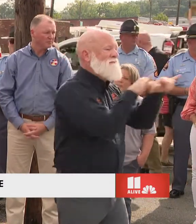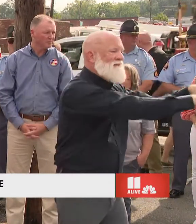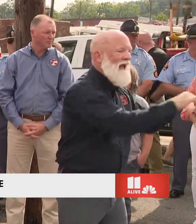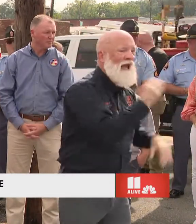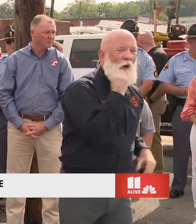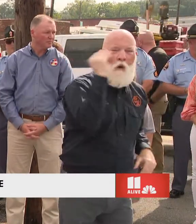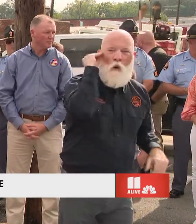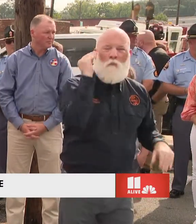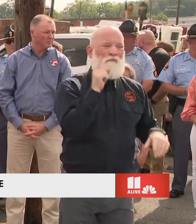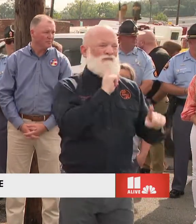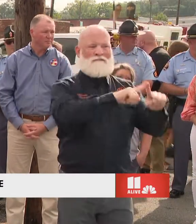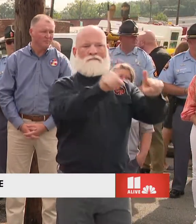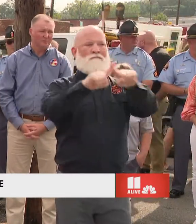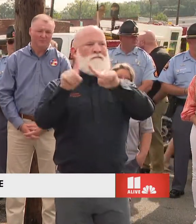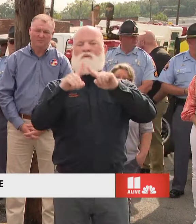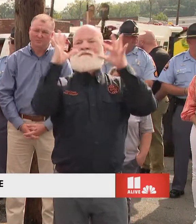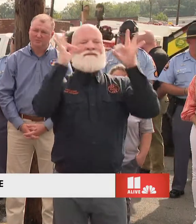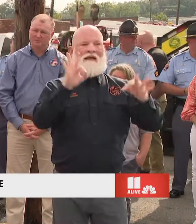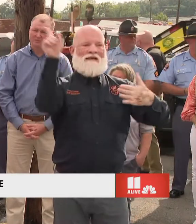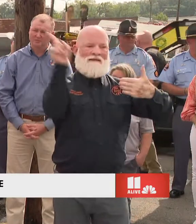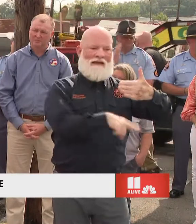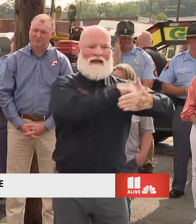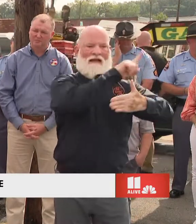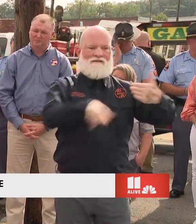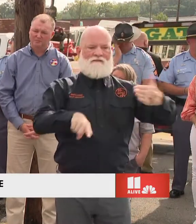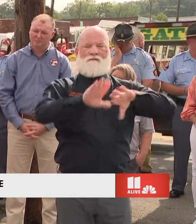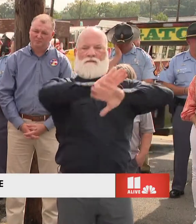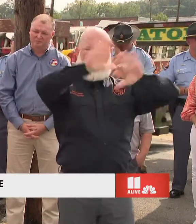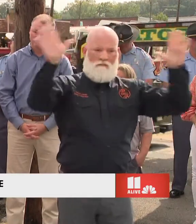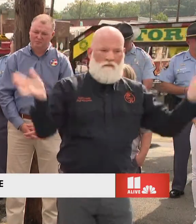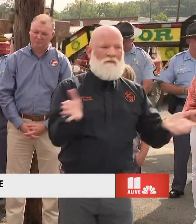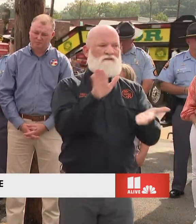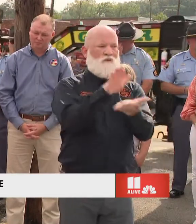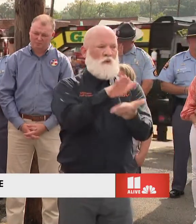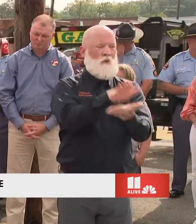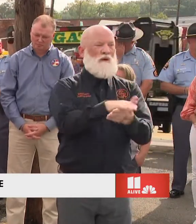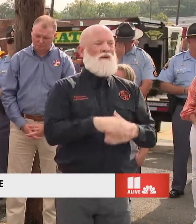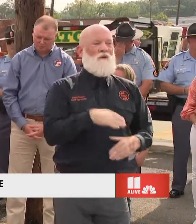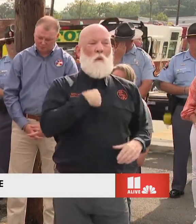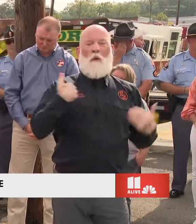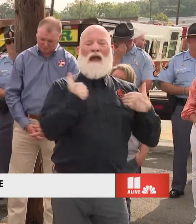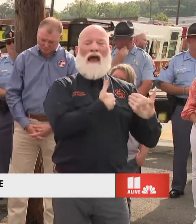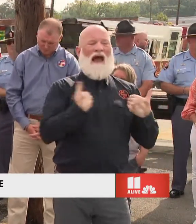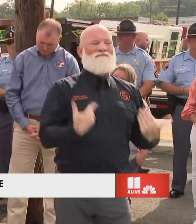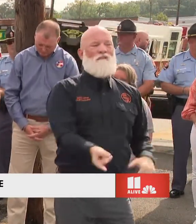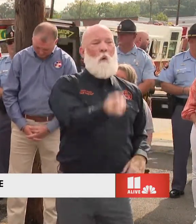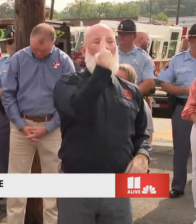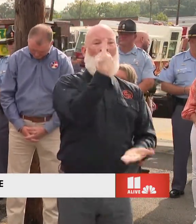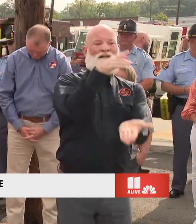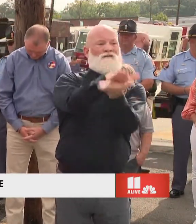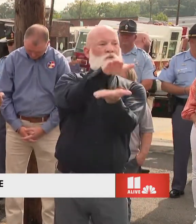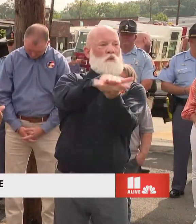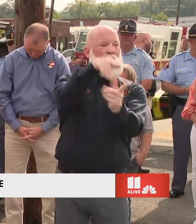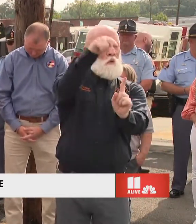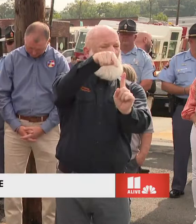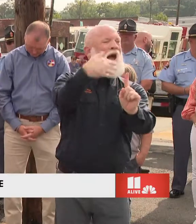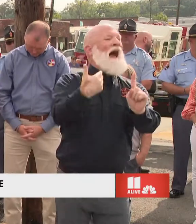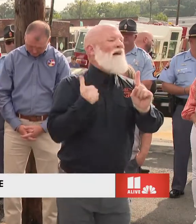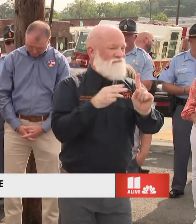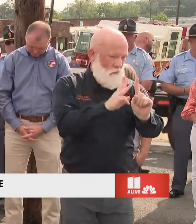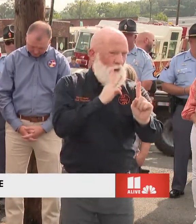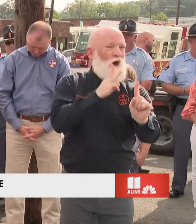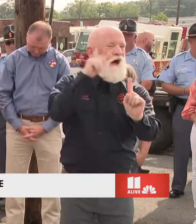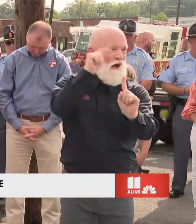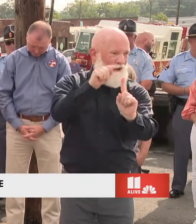meantime, we're down to only one of our schools in the county would have access to water to be able to flush, be able to wash